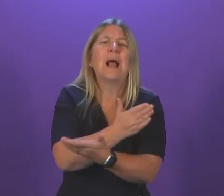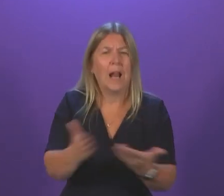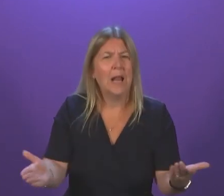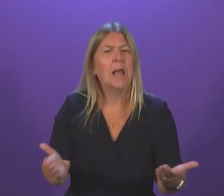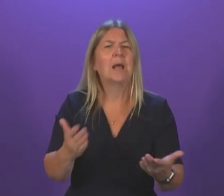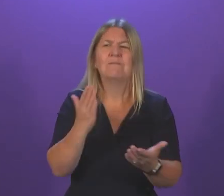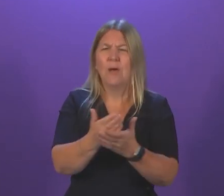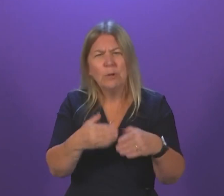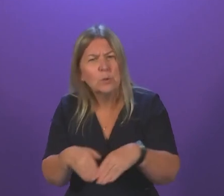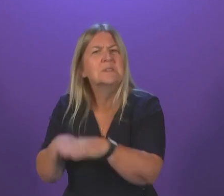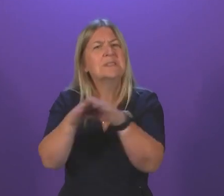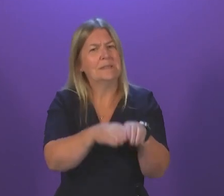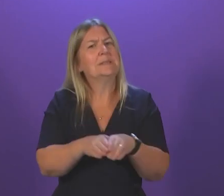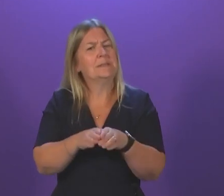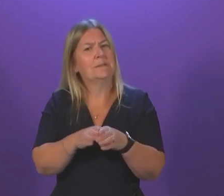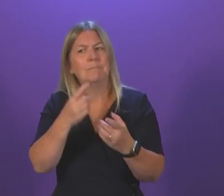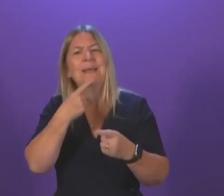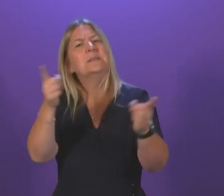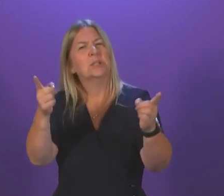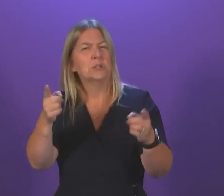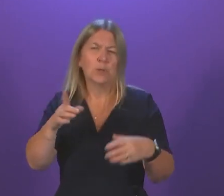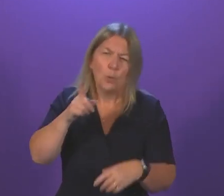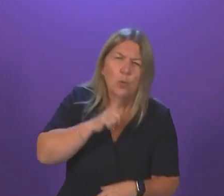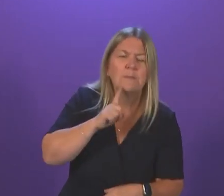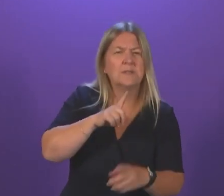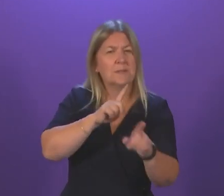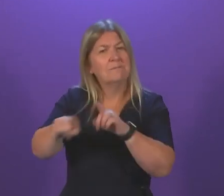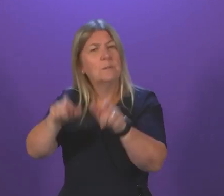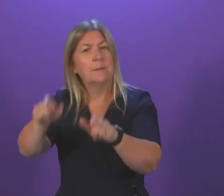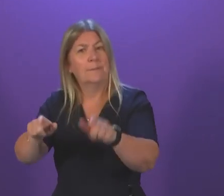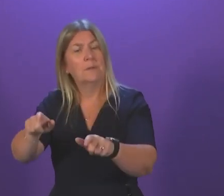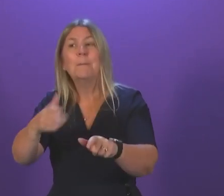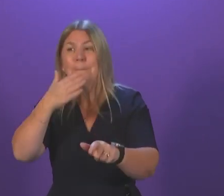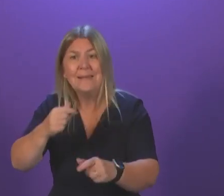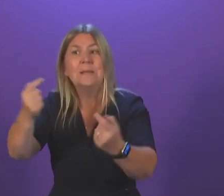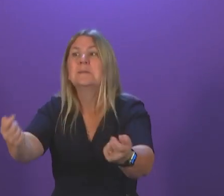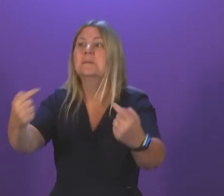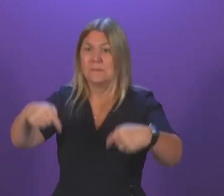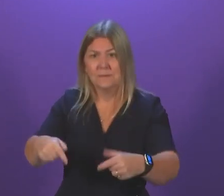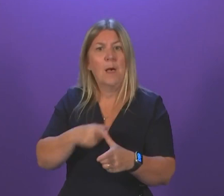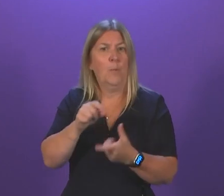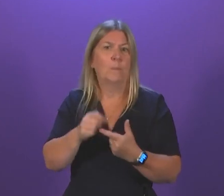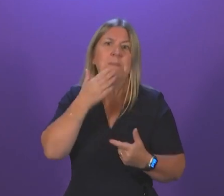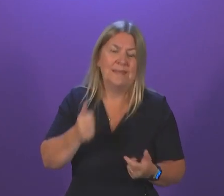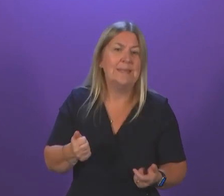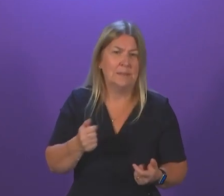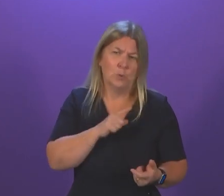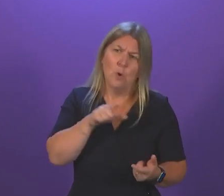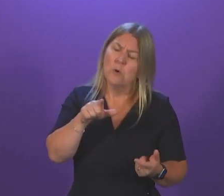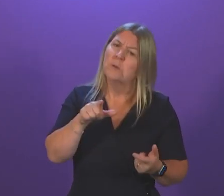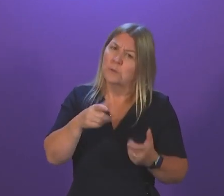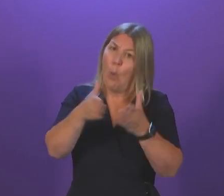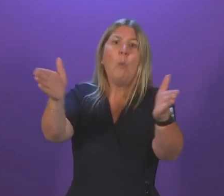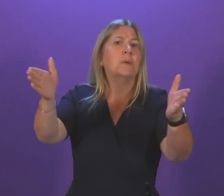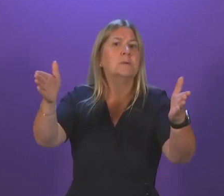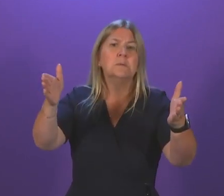consistent messages across to women and to others who are eligible for screening to come forward for these appointments, because these programmes are open